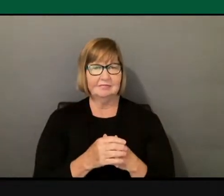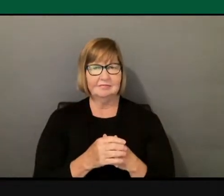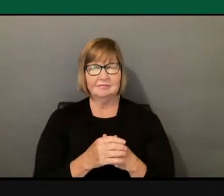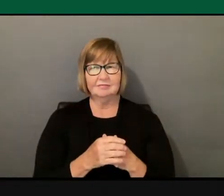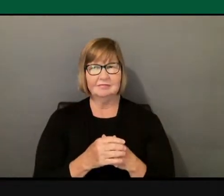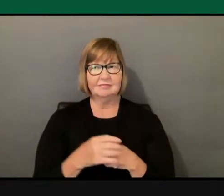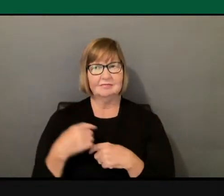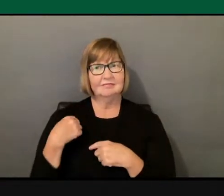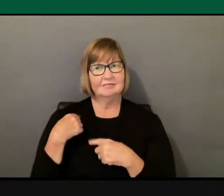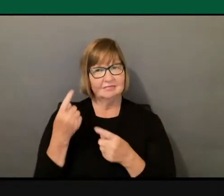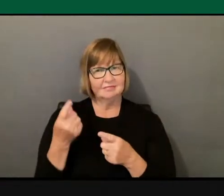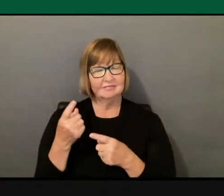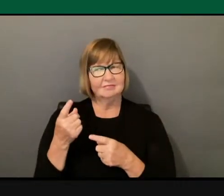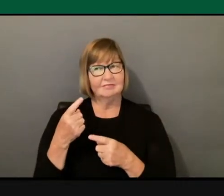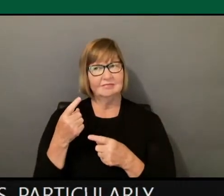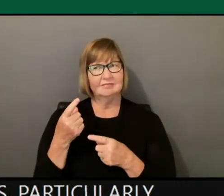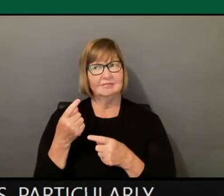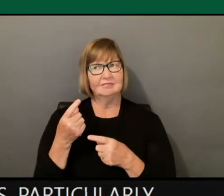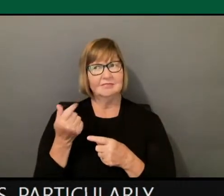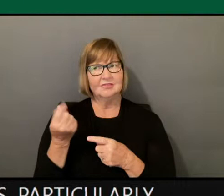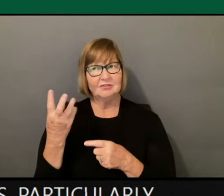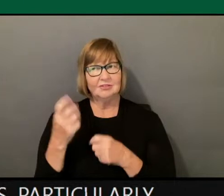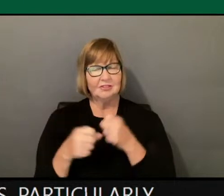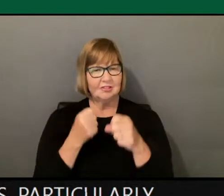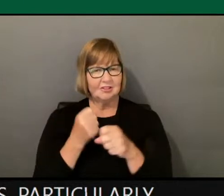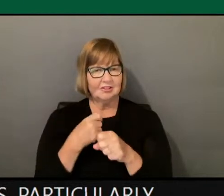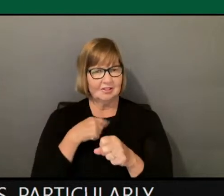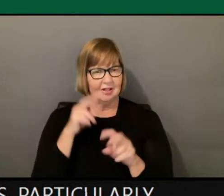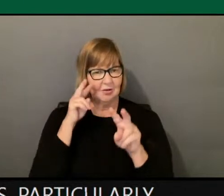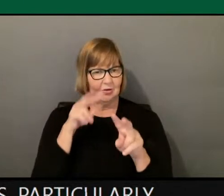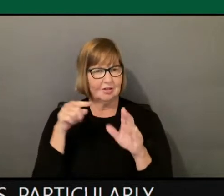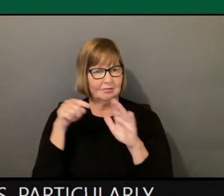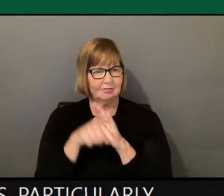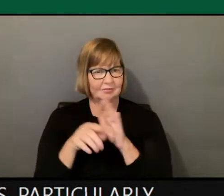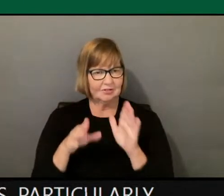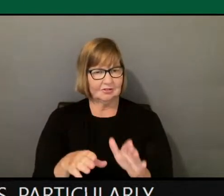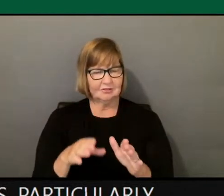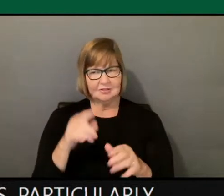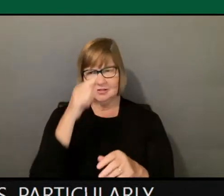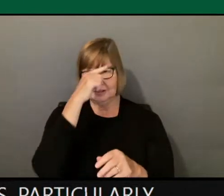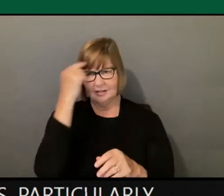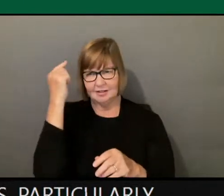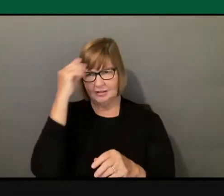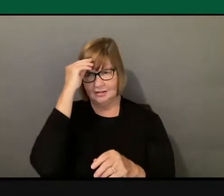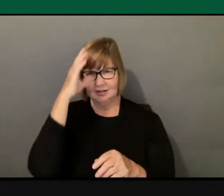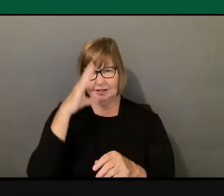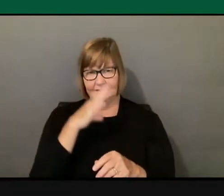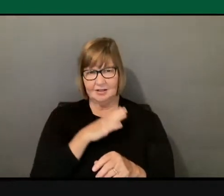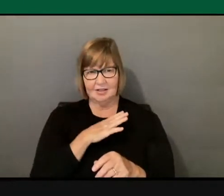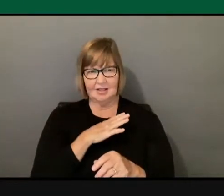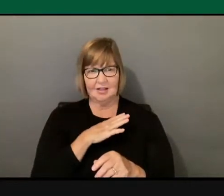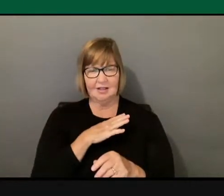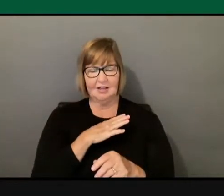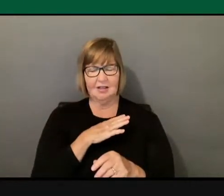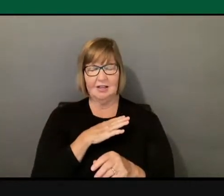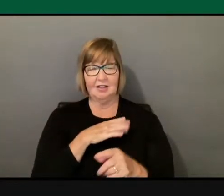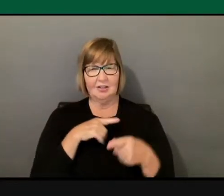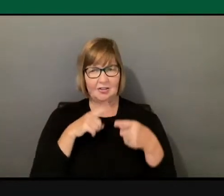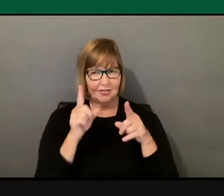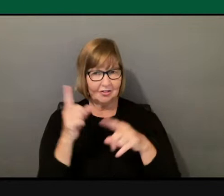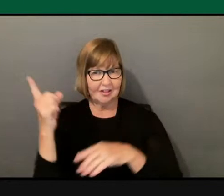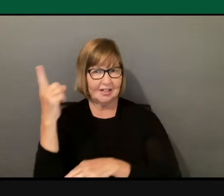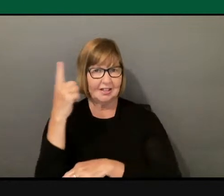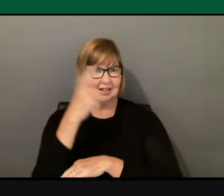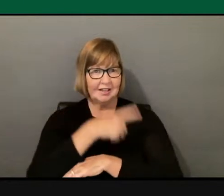watched the murder of a black man, in broad daylight, an